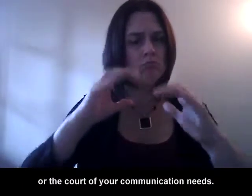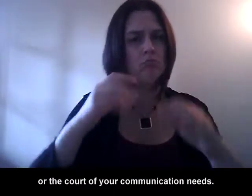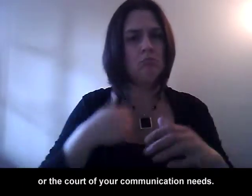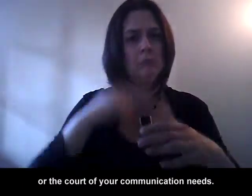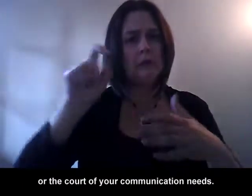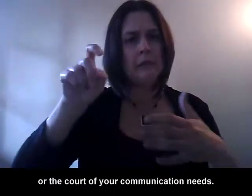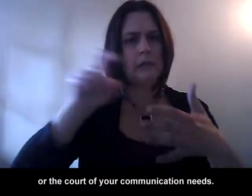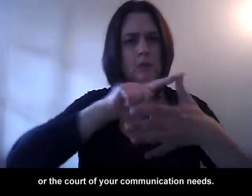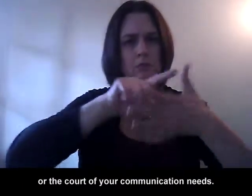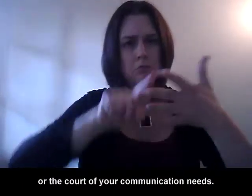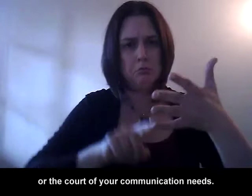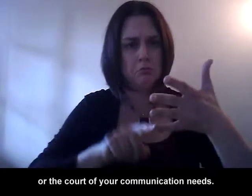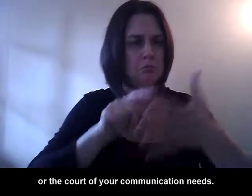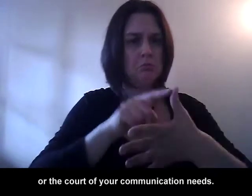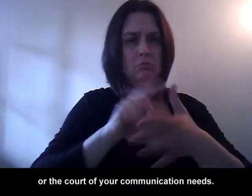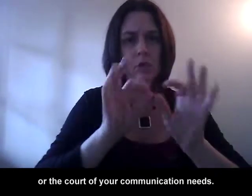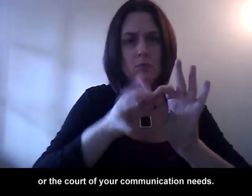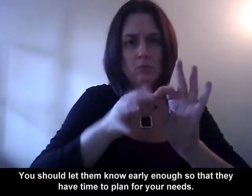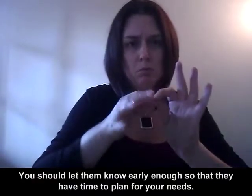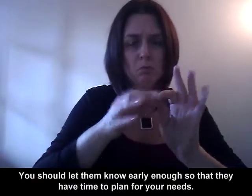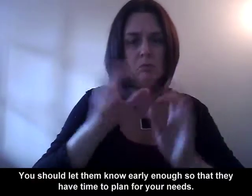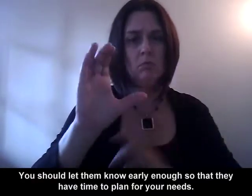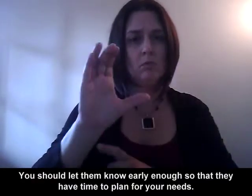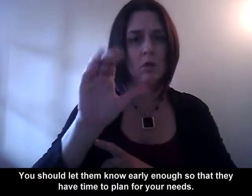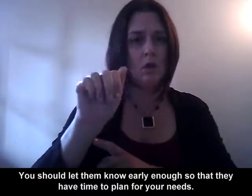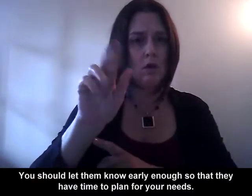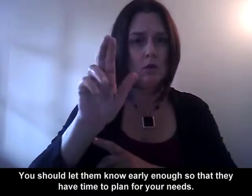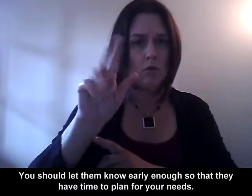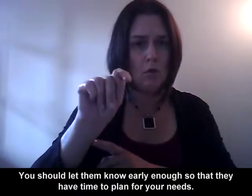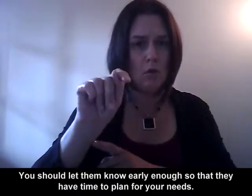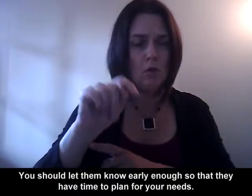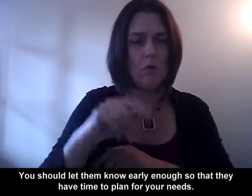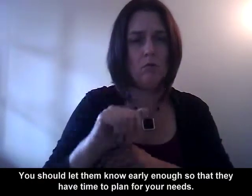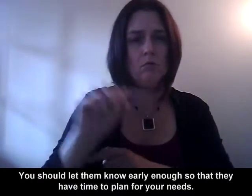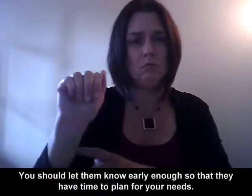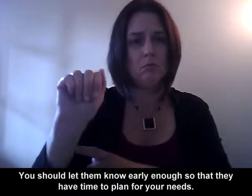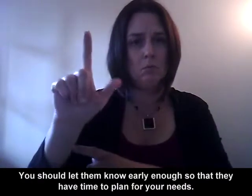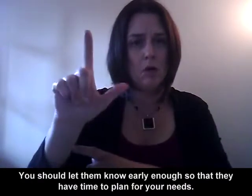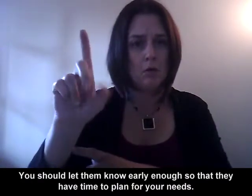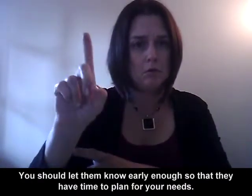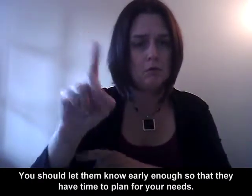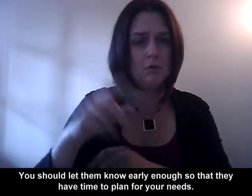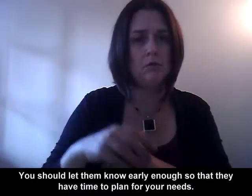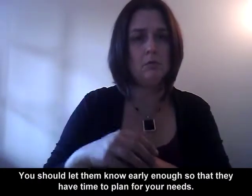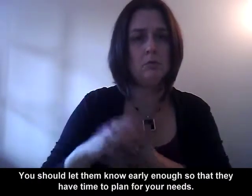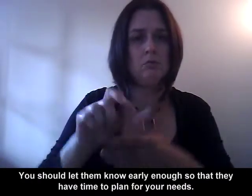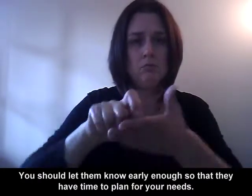needs. You should let them know early enough so that they have time to plan for your needs.